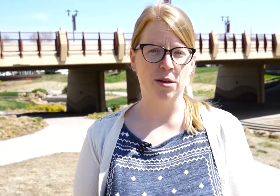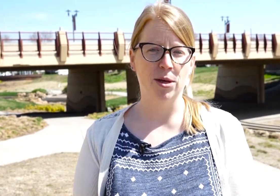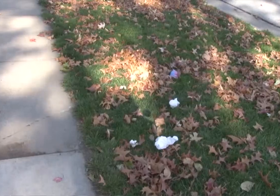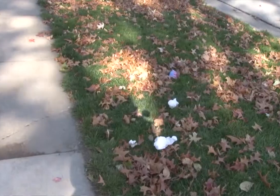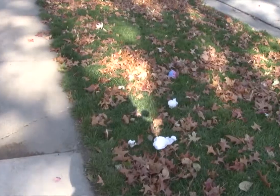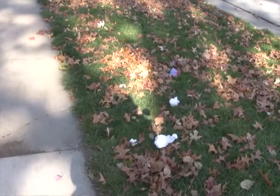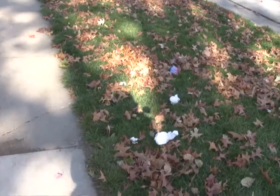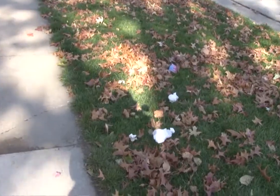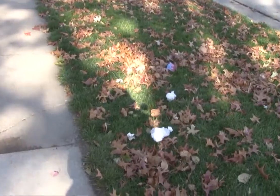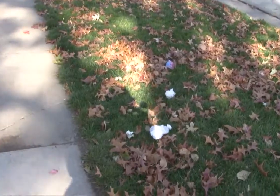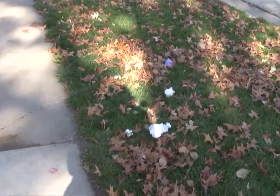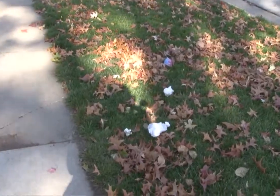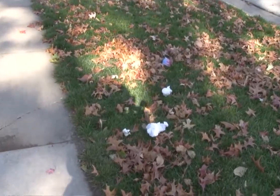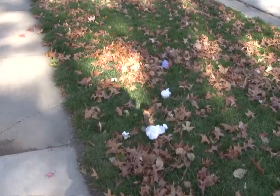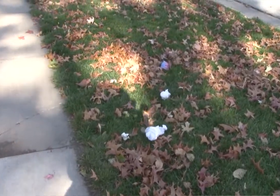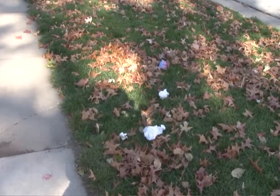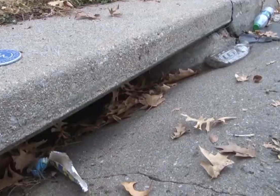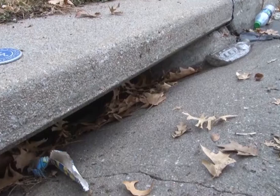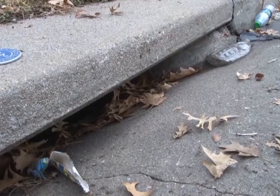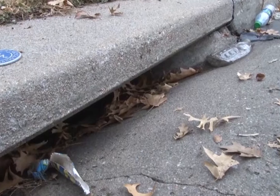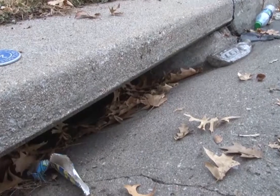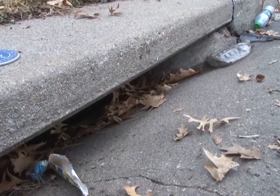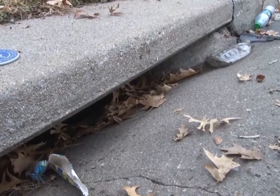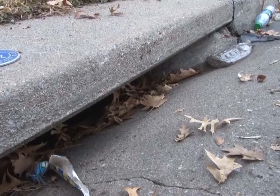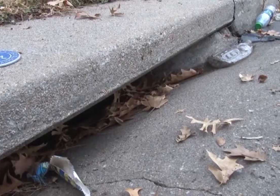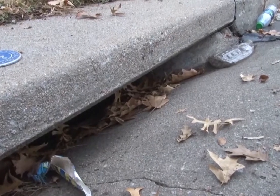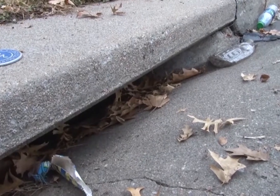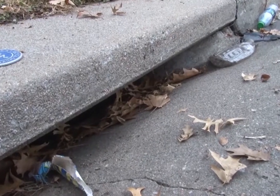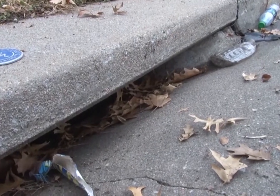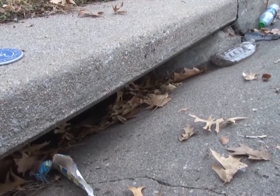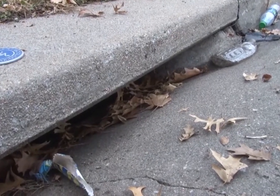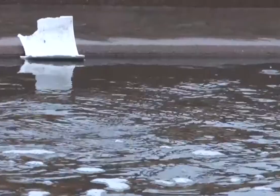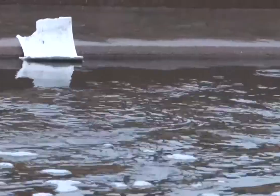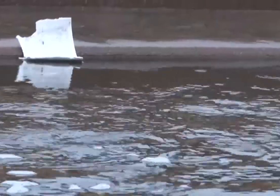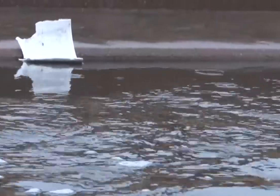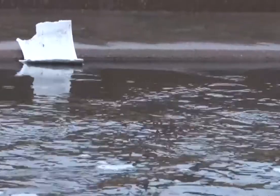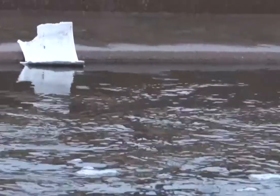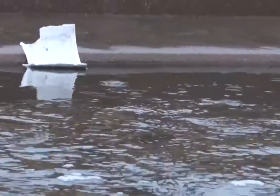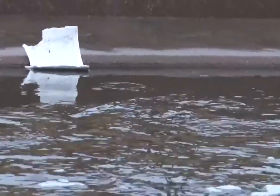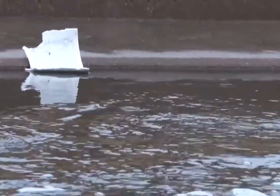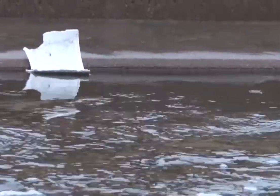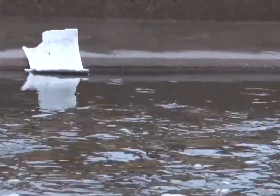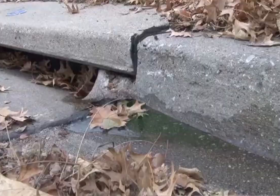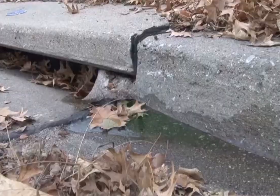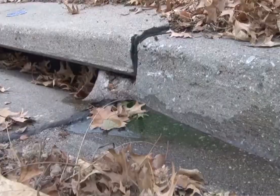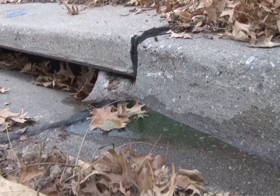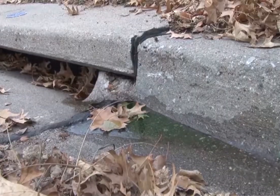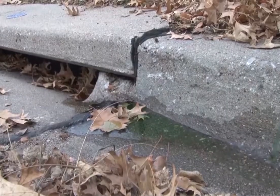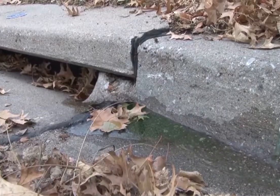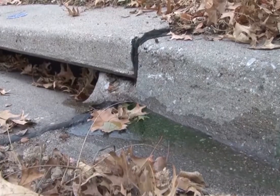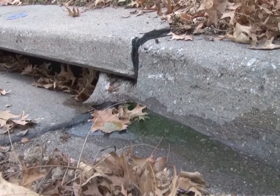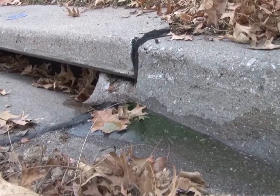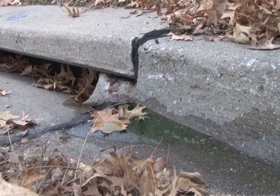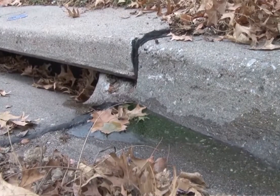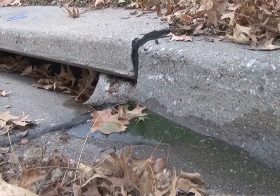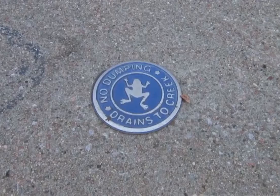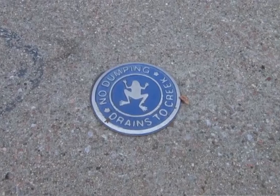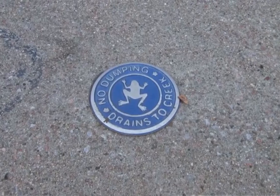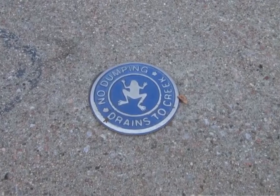community, such as decreased property value, increased crime. It's dangerous to our wildlife and it pollutes the environment that we live and